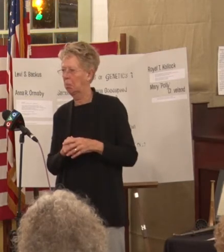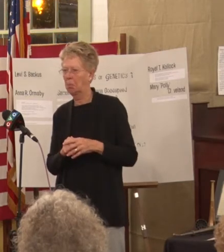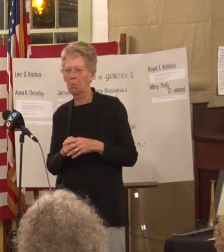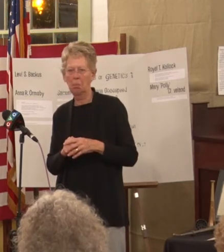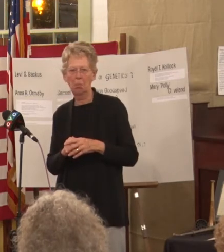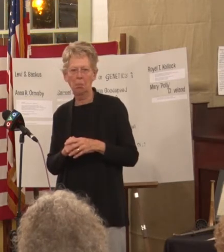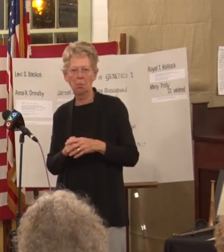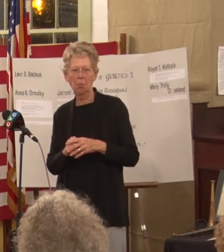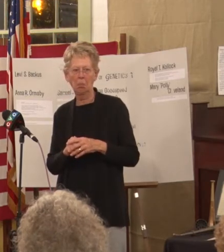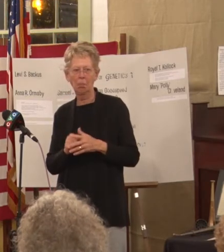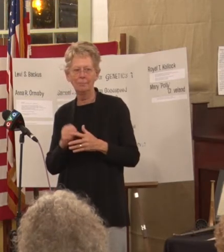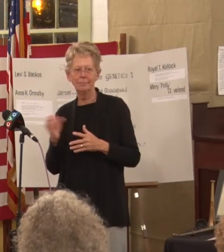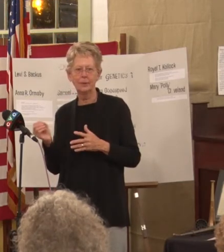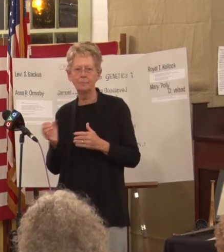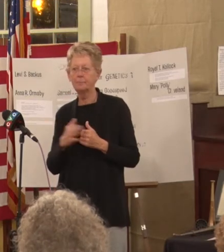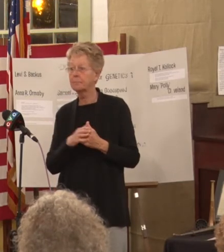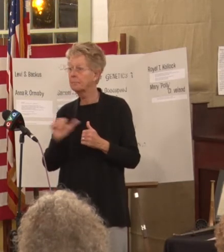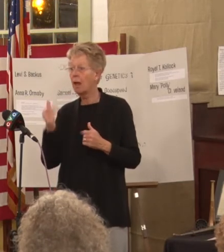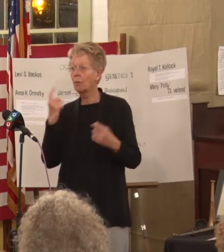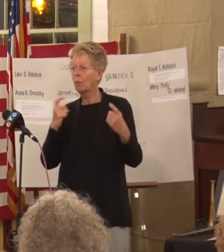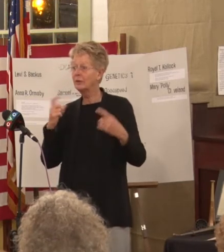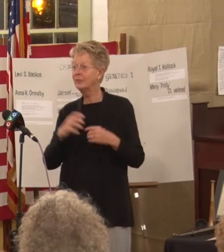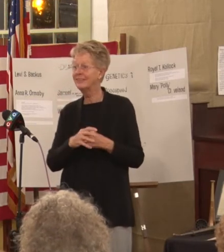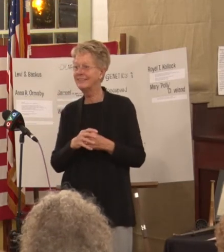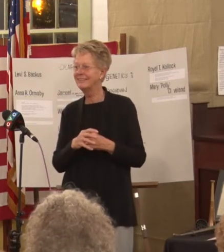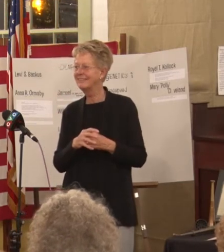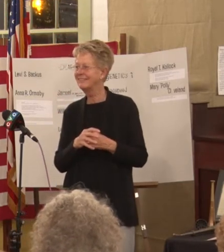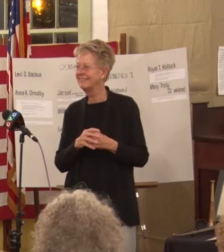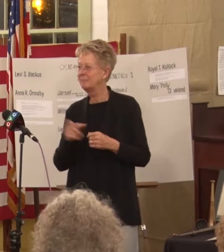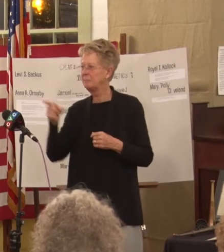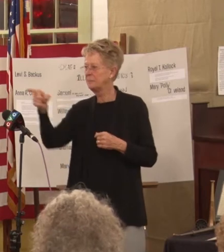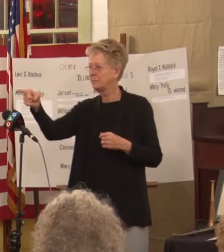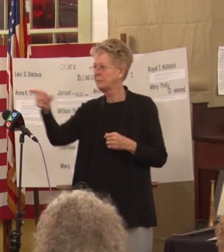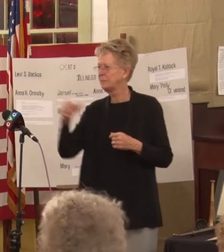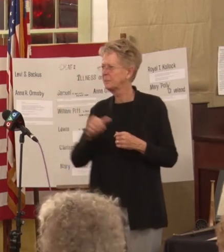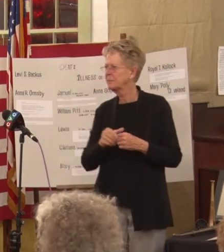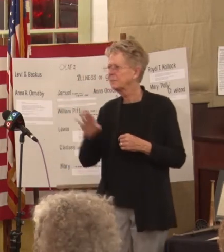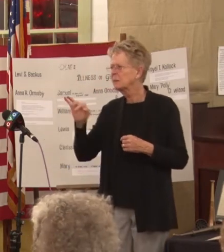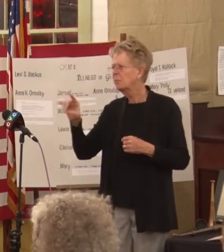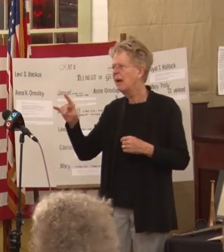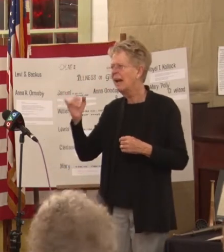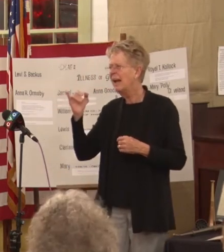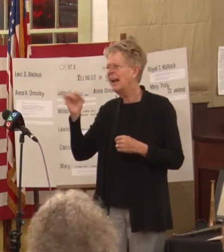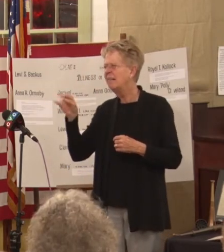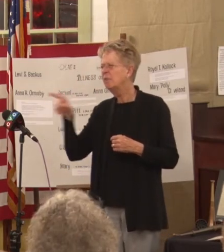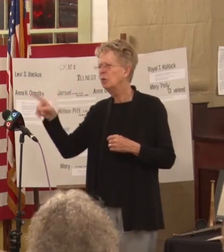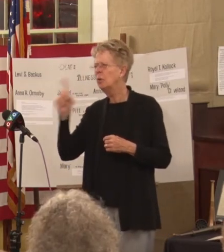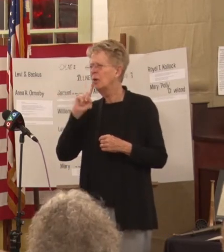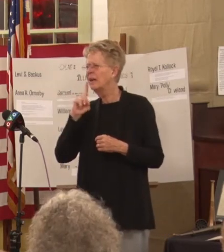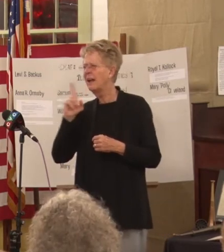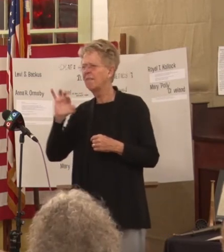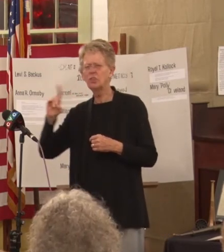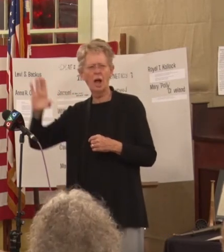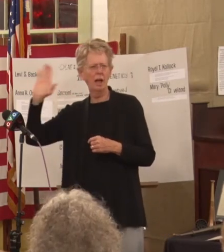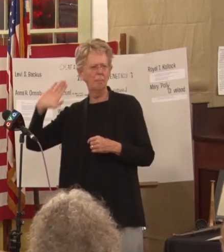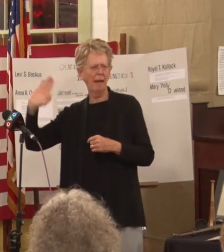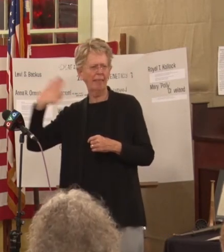so any other questions if you were a deaf child back then and